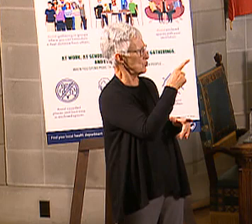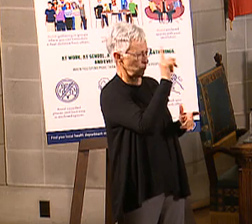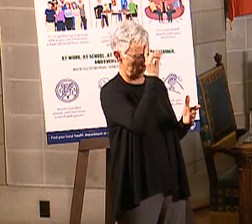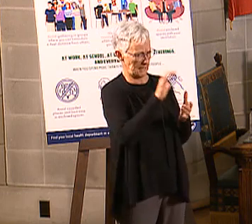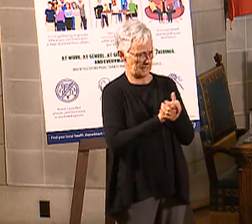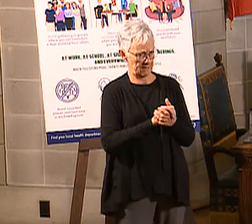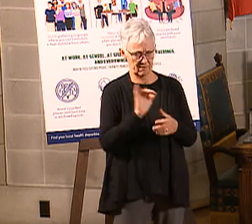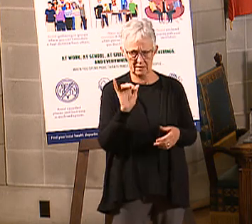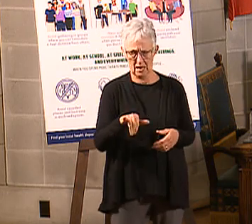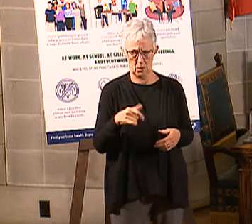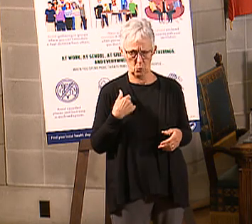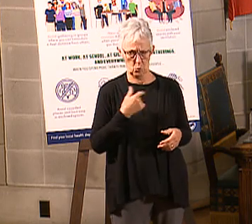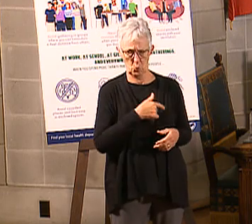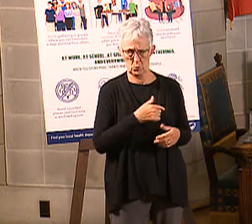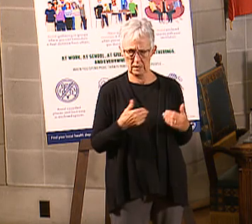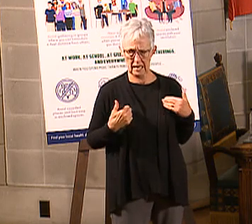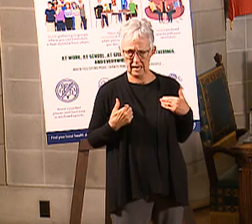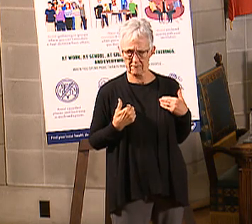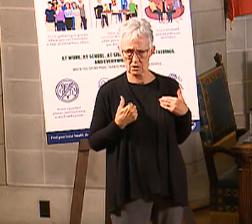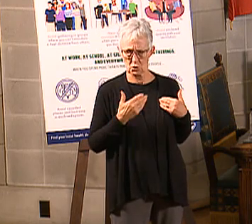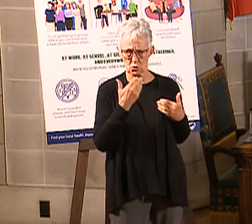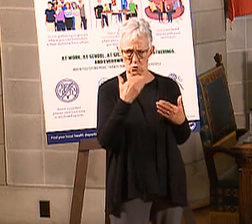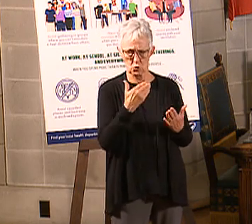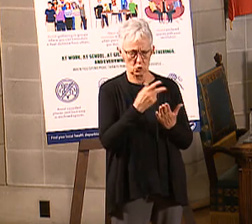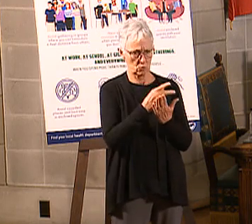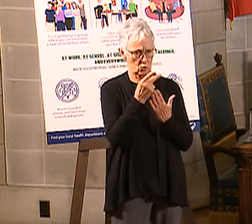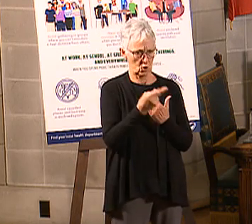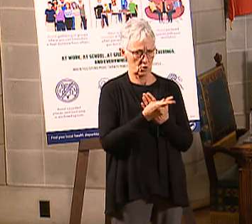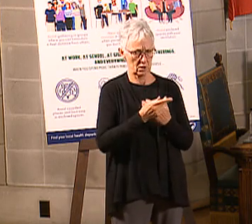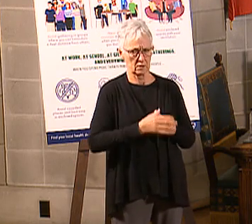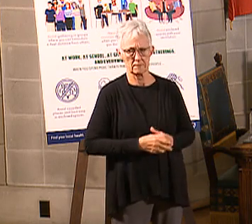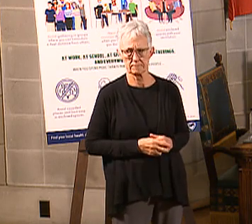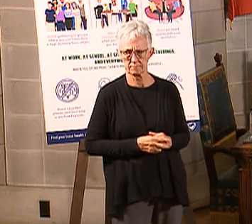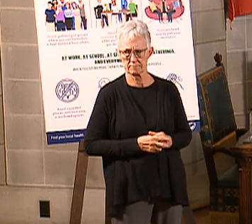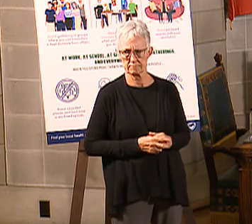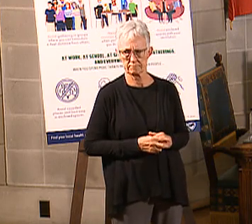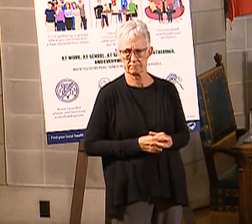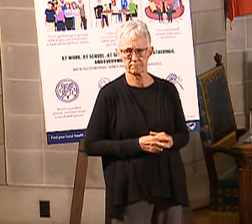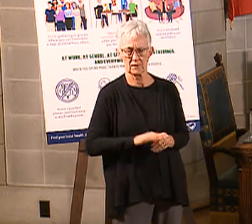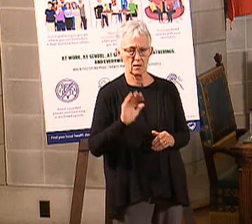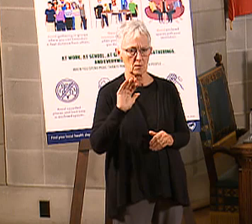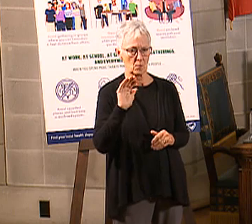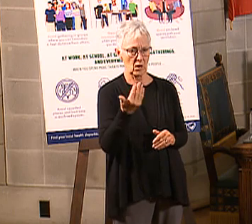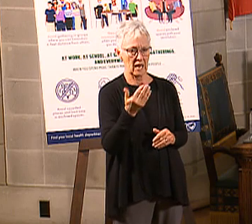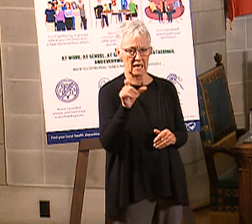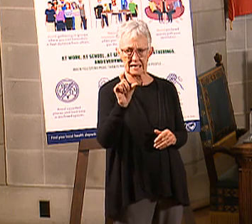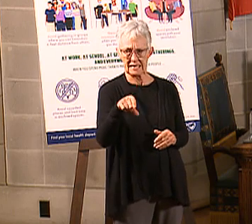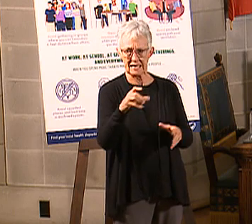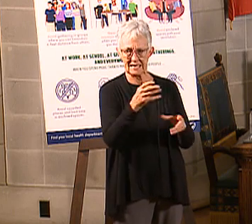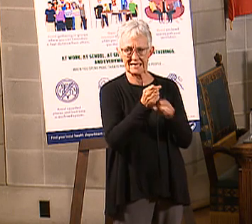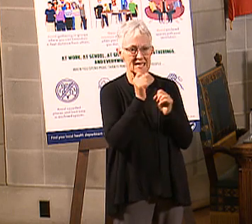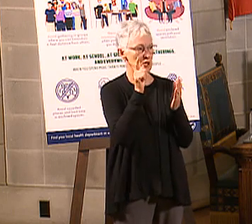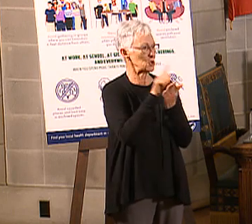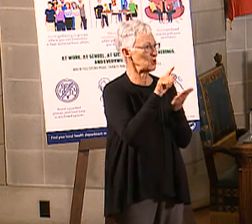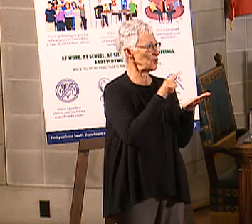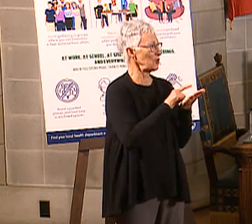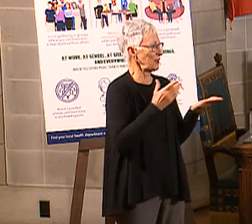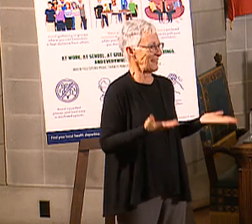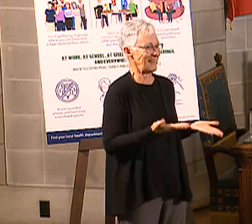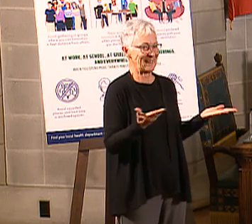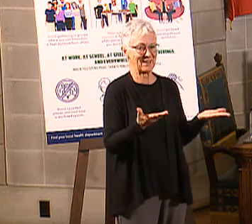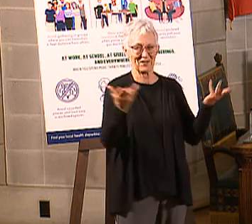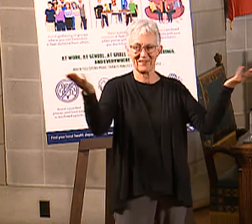What basis do I believe that we have a program that will sustain the legal challenge? Probably need to get an attorney up here to get into more of the details.